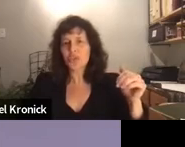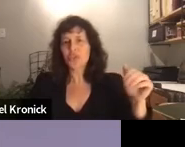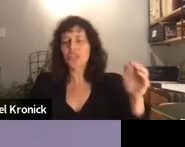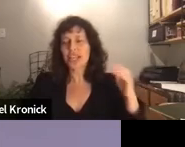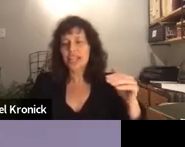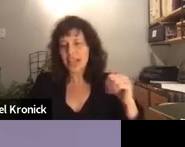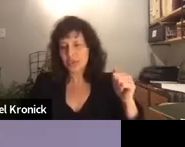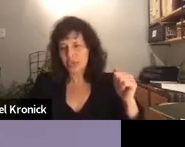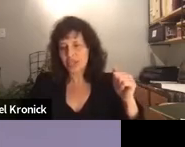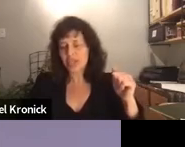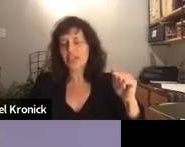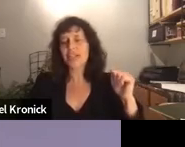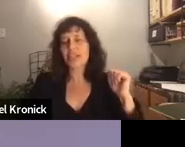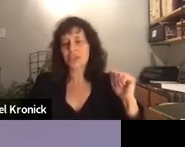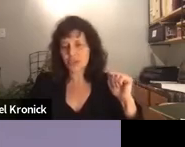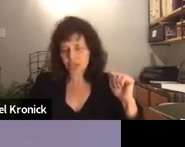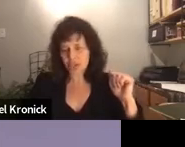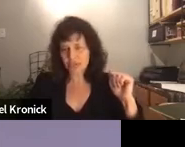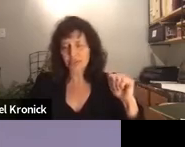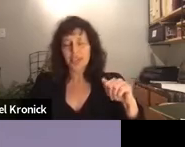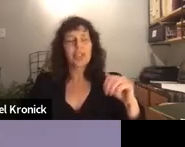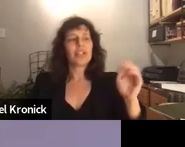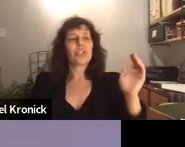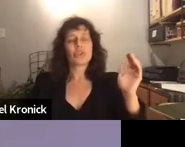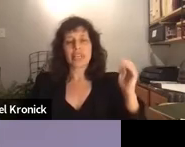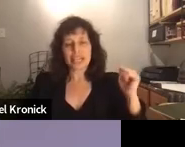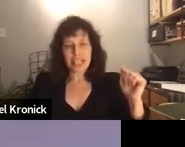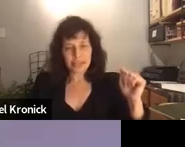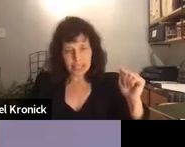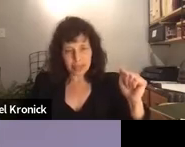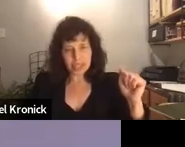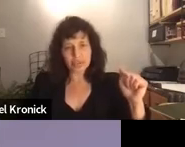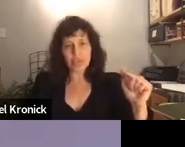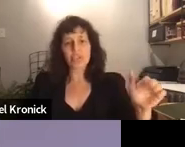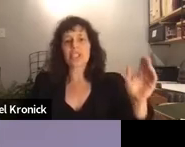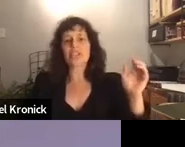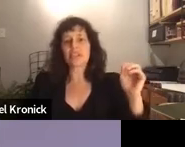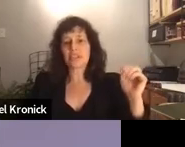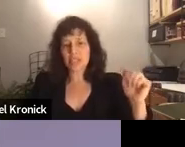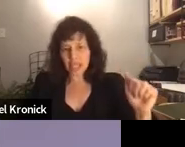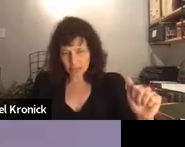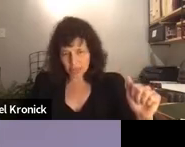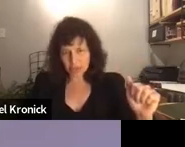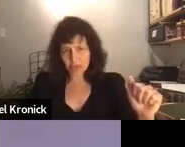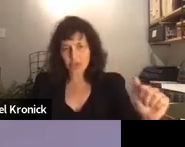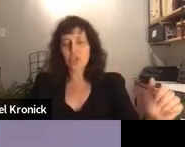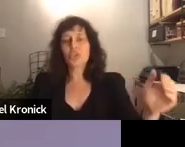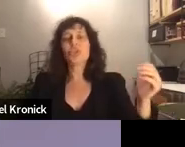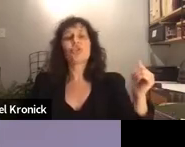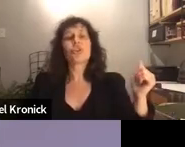watched her psychiatric deterioration. She began to have sleeping difficulties, nightmares.